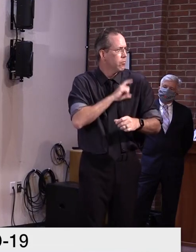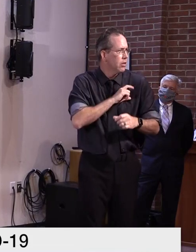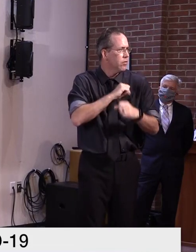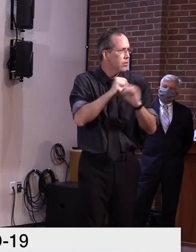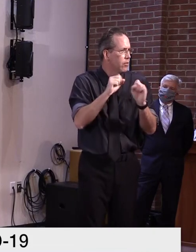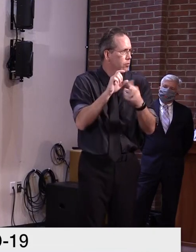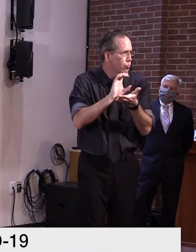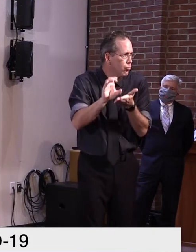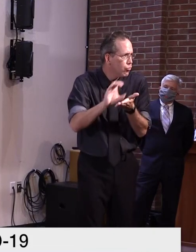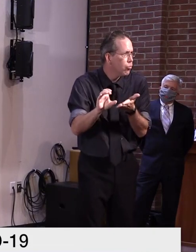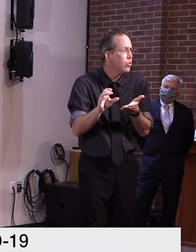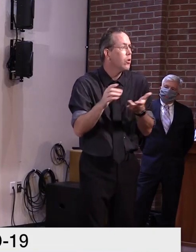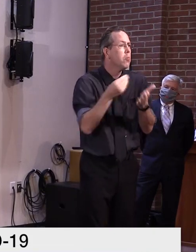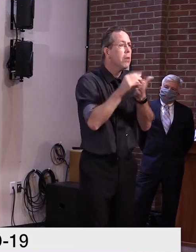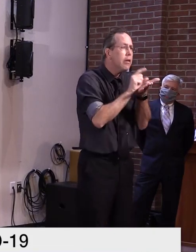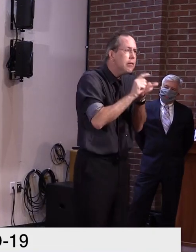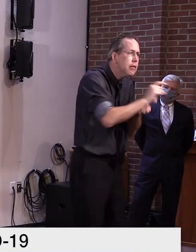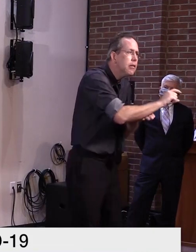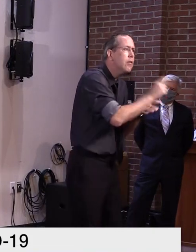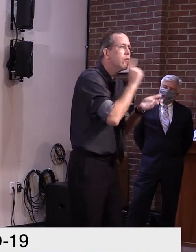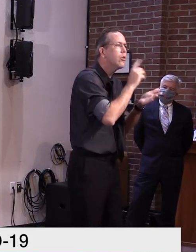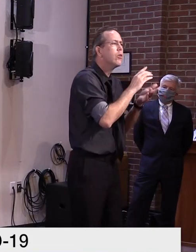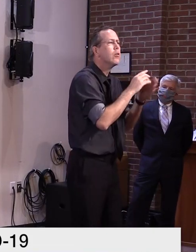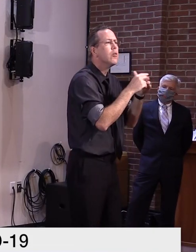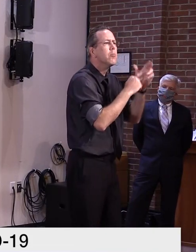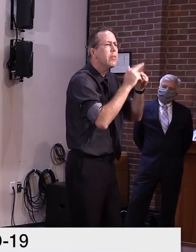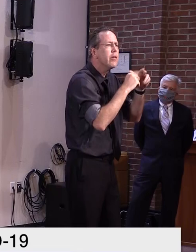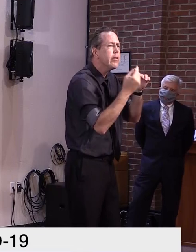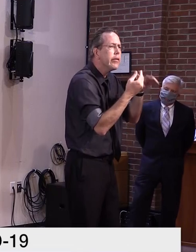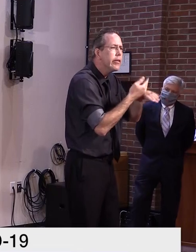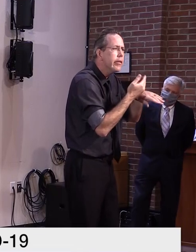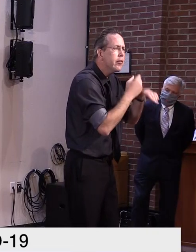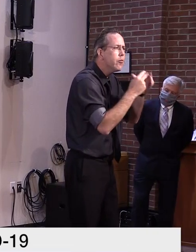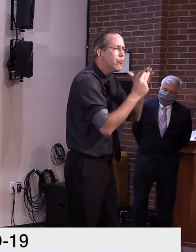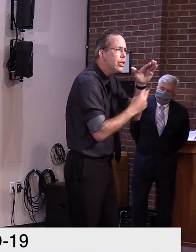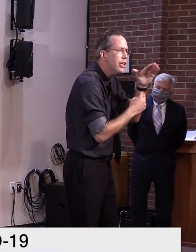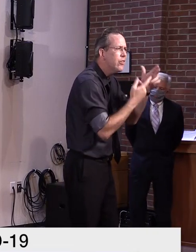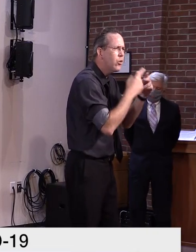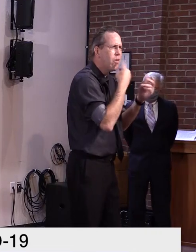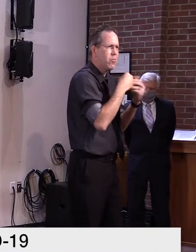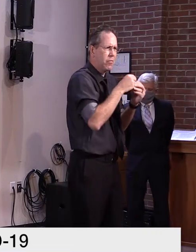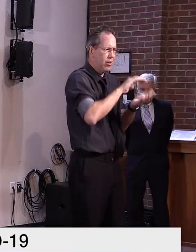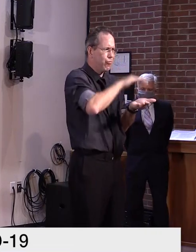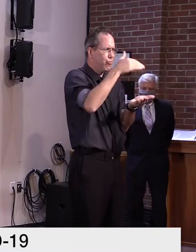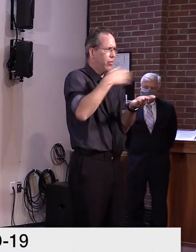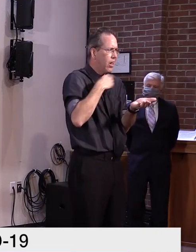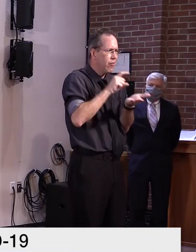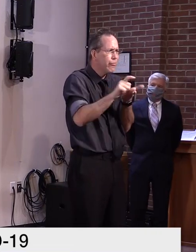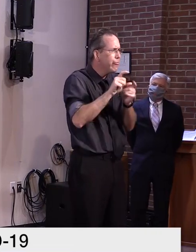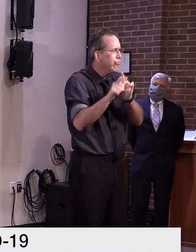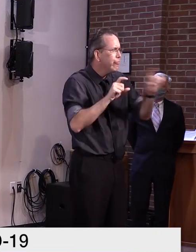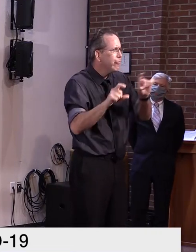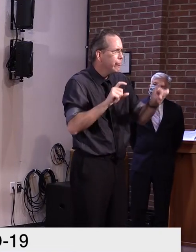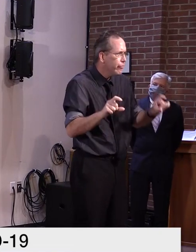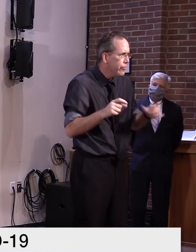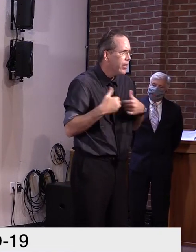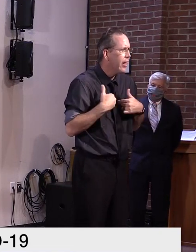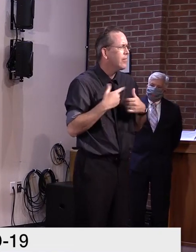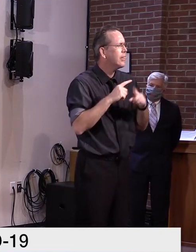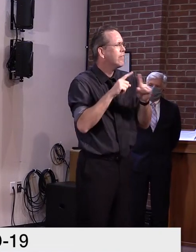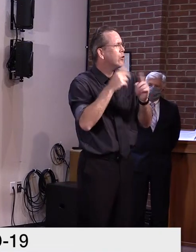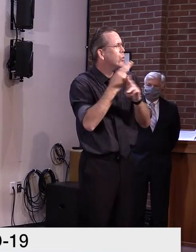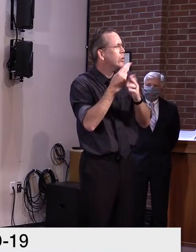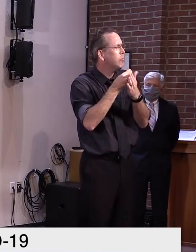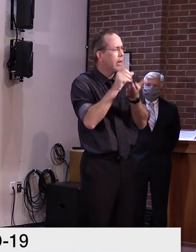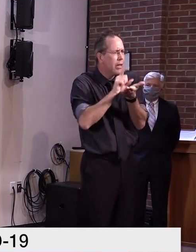to use for bridge funding. So it's the same pot of money, uh, in the end. Uh, we, uh, we just went about it in different ways. They, they were